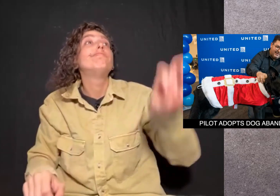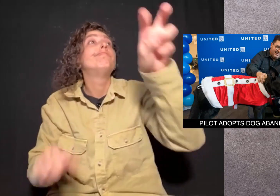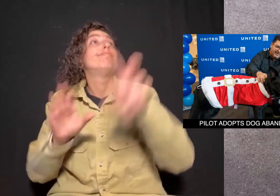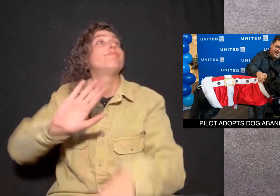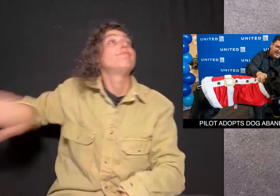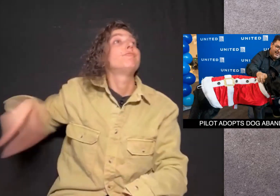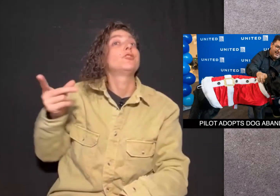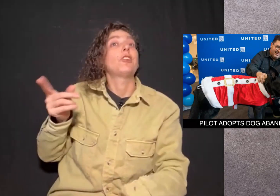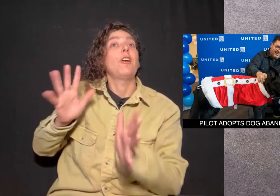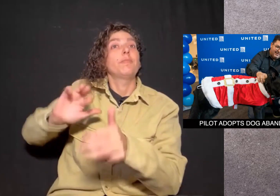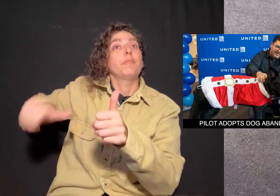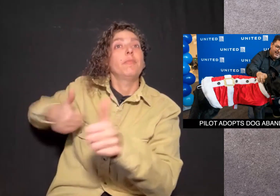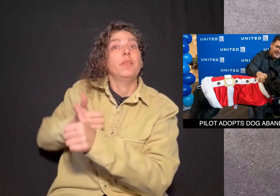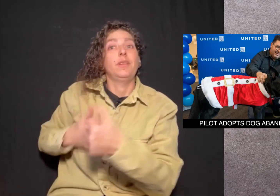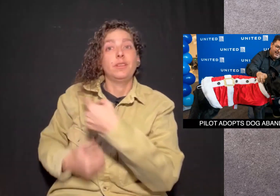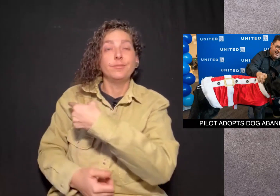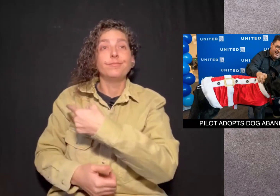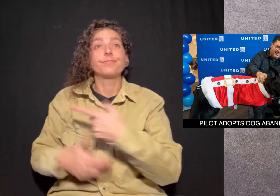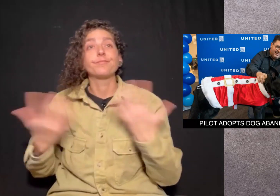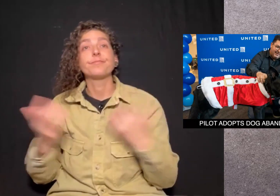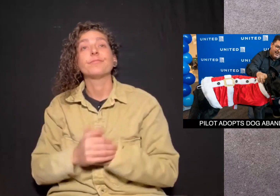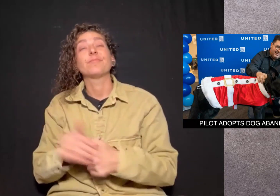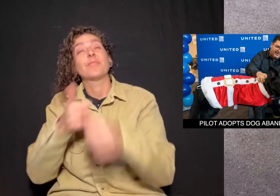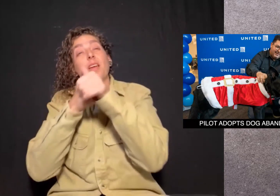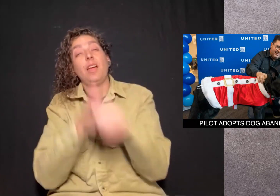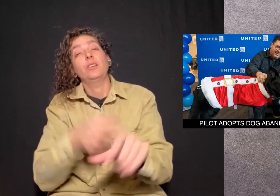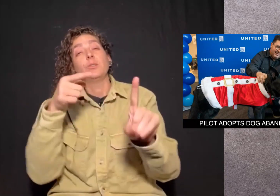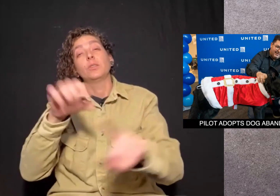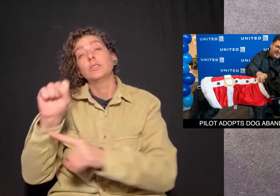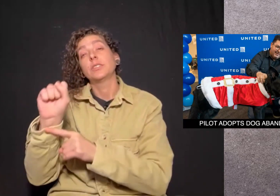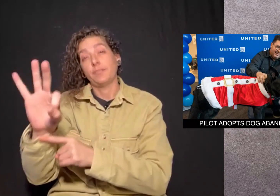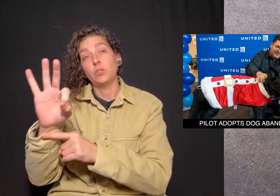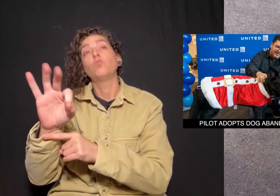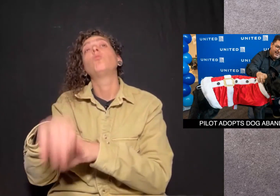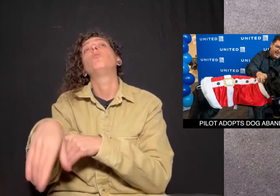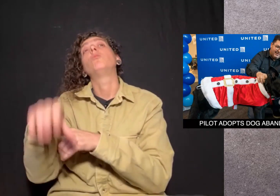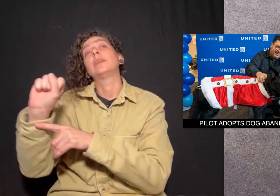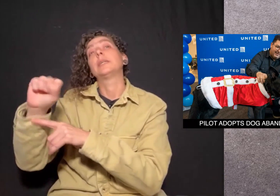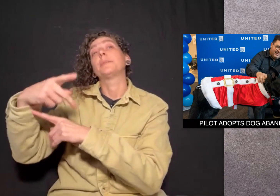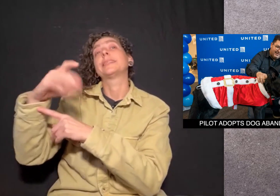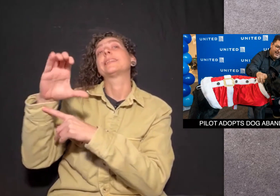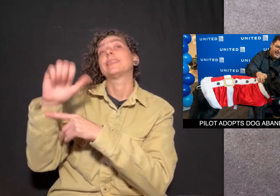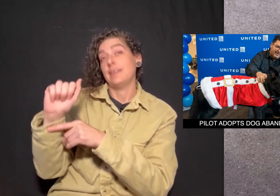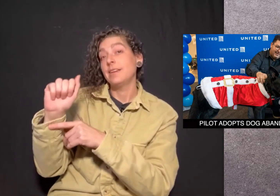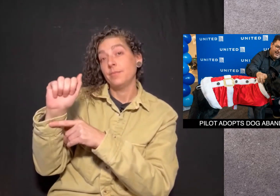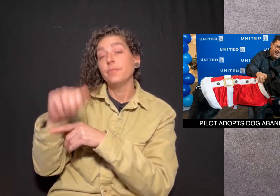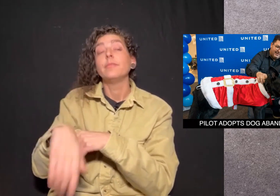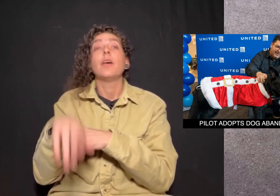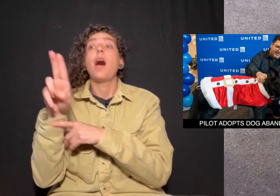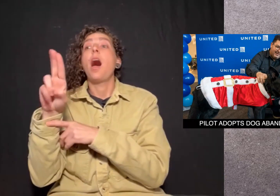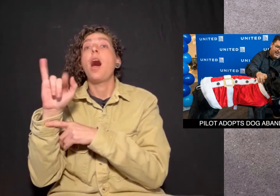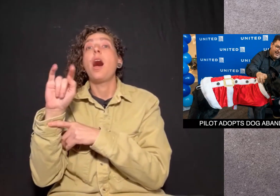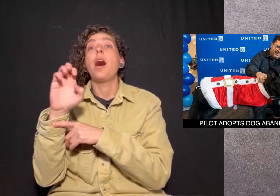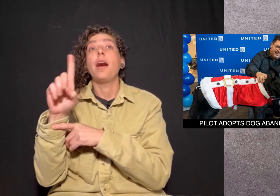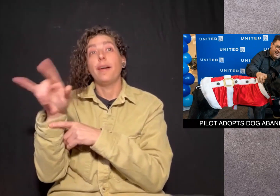traveler who decided to continue traveling without it. According to San Francisco SPCA,